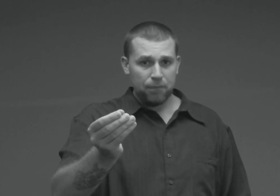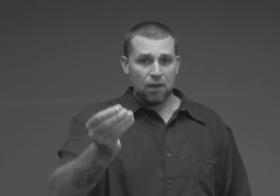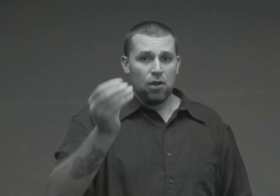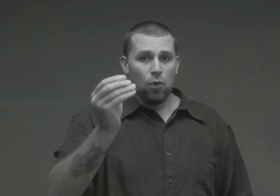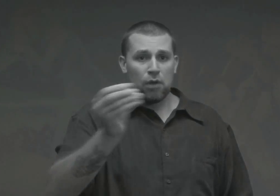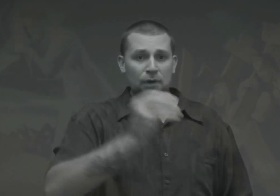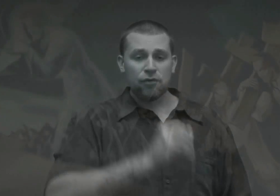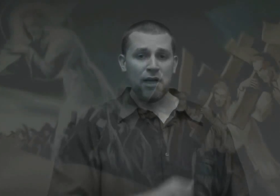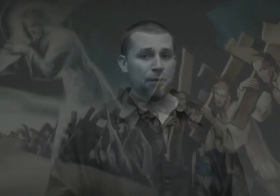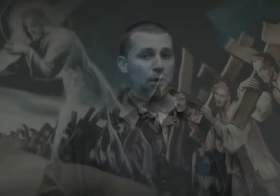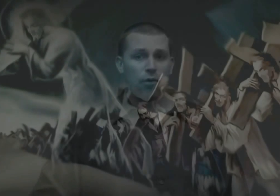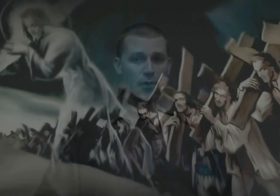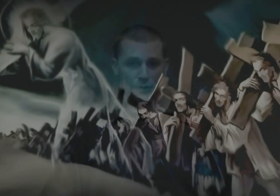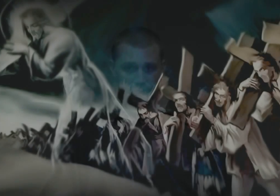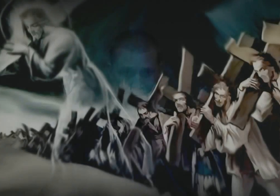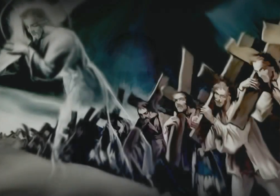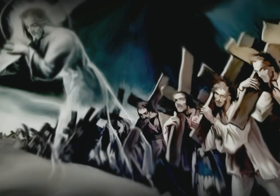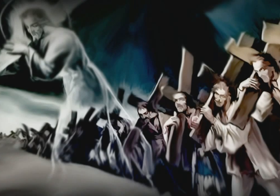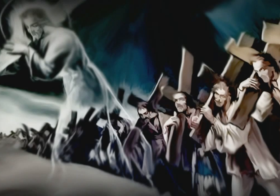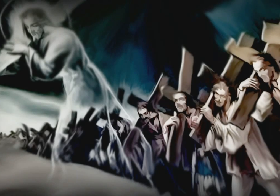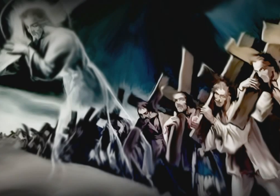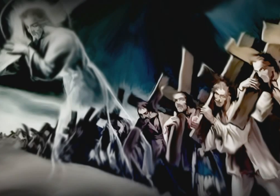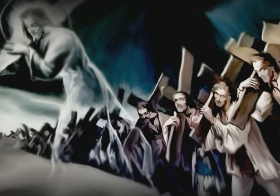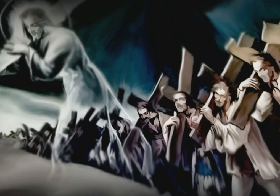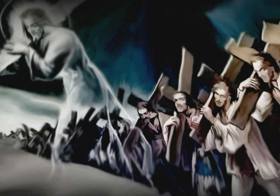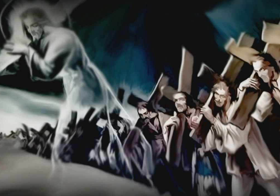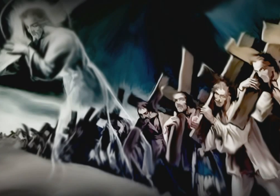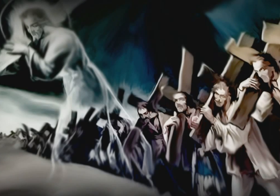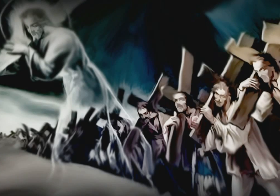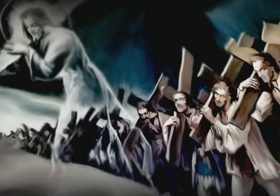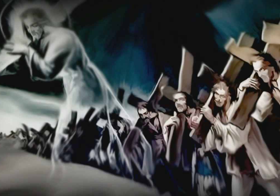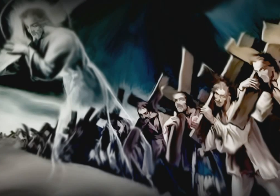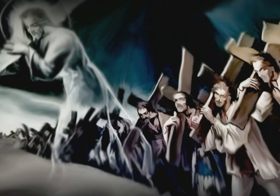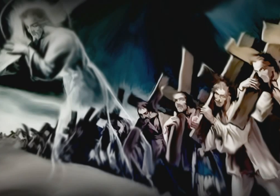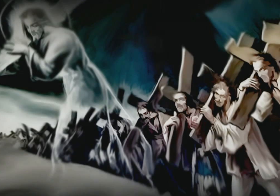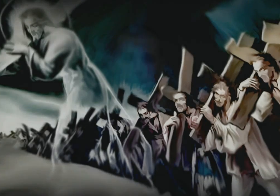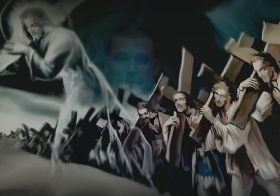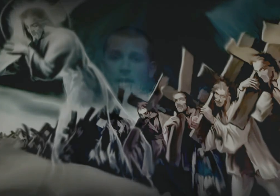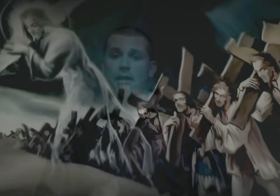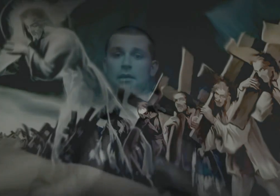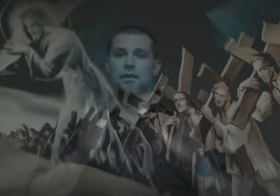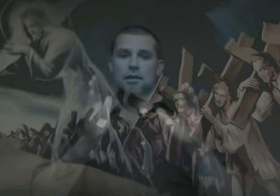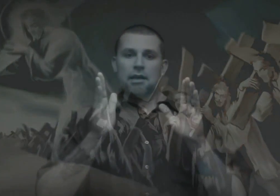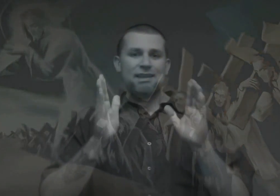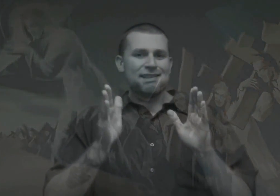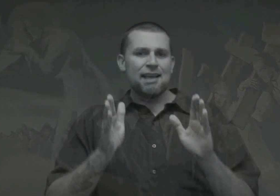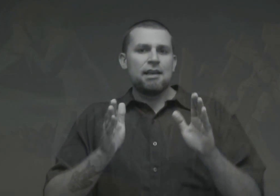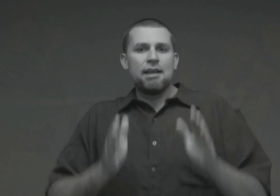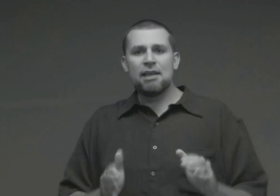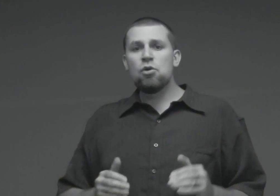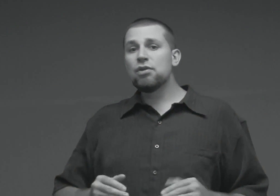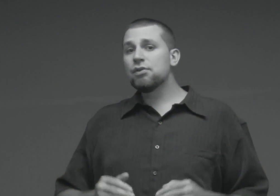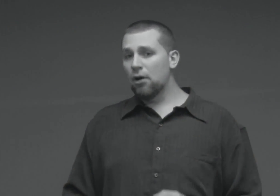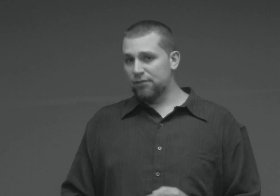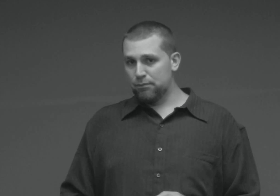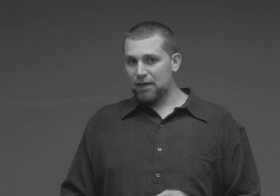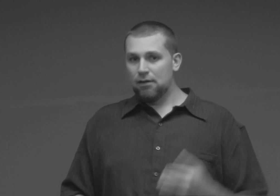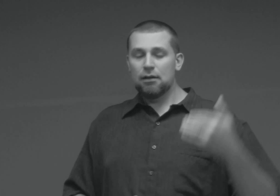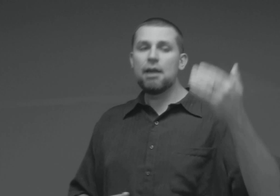we must take up our cross daily, deny ourself, and follow him. He said, he who serves me, let